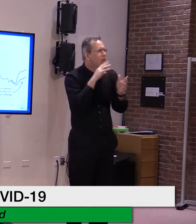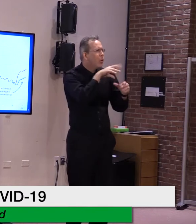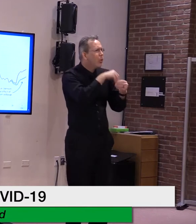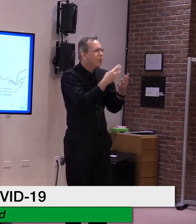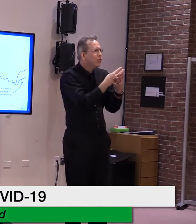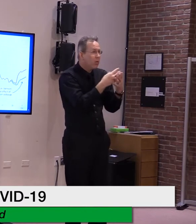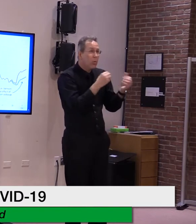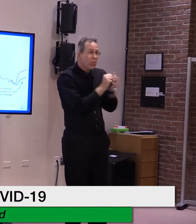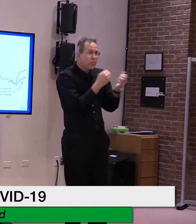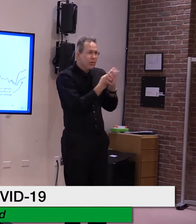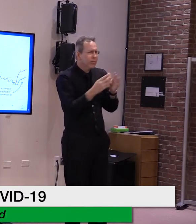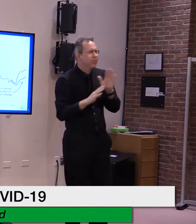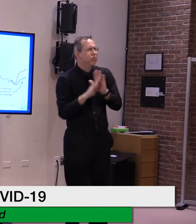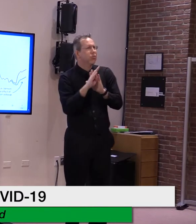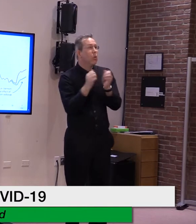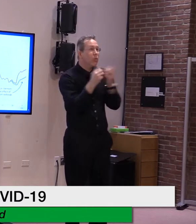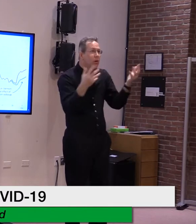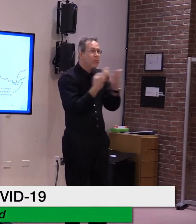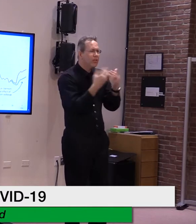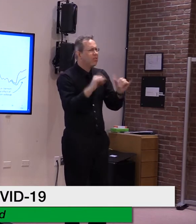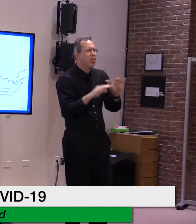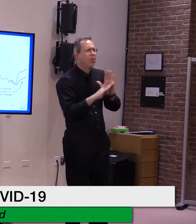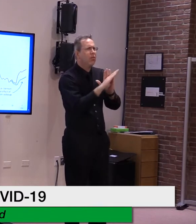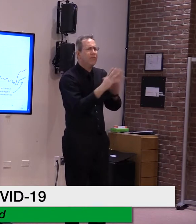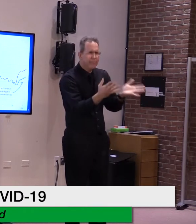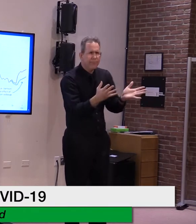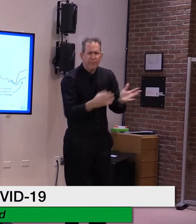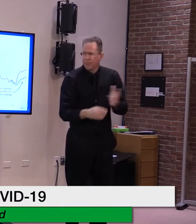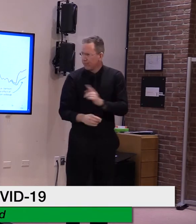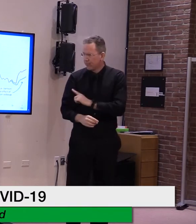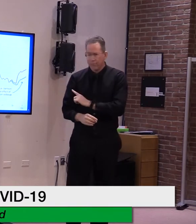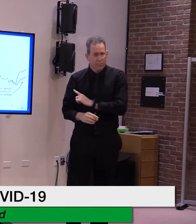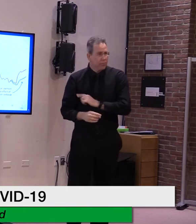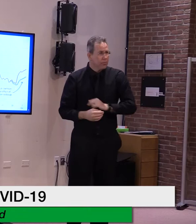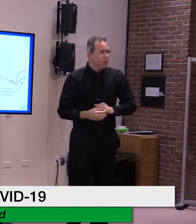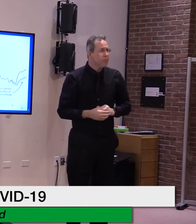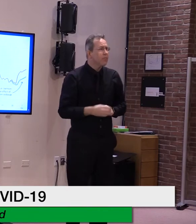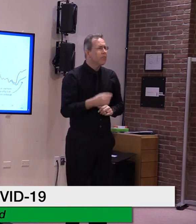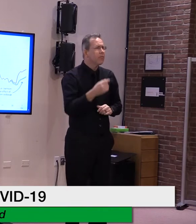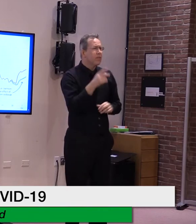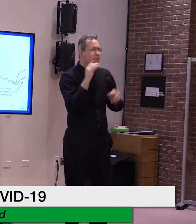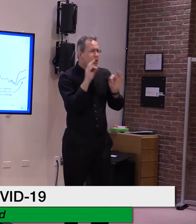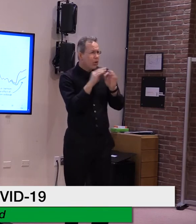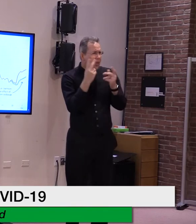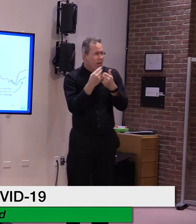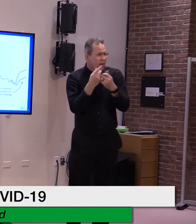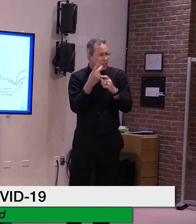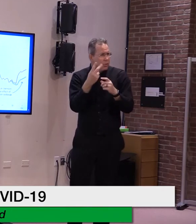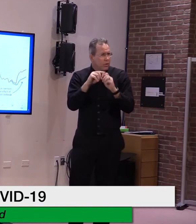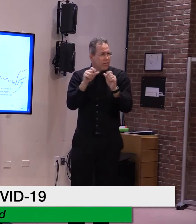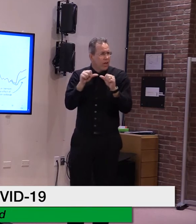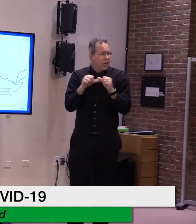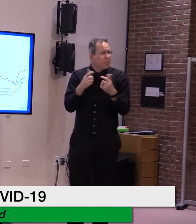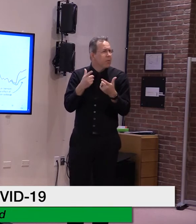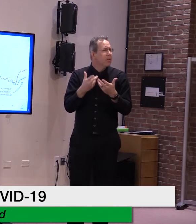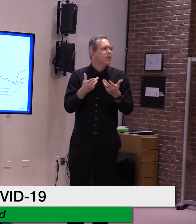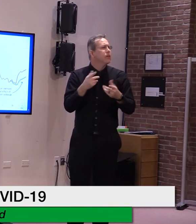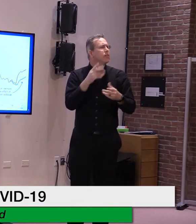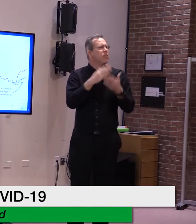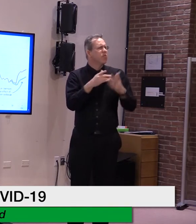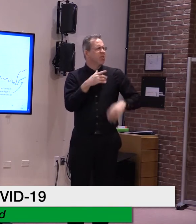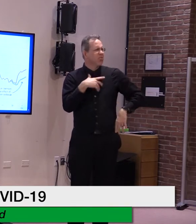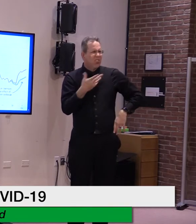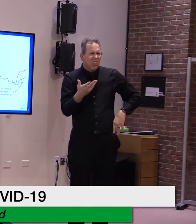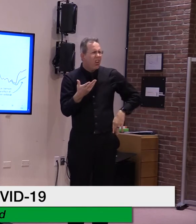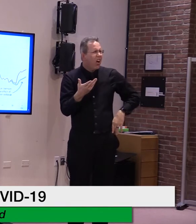gradually. If we were looking solely at this case data, you might be discouraged. However, a closer